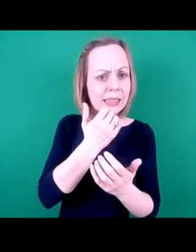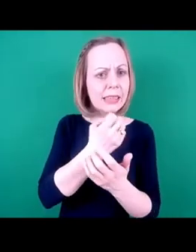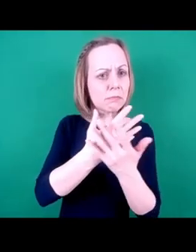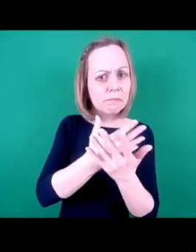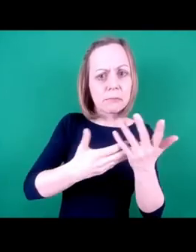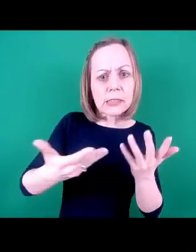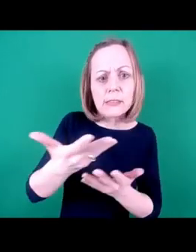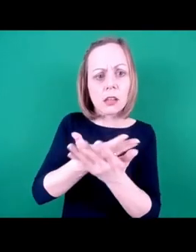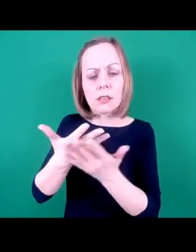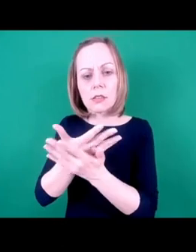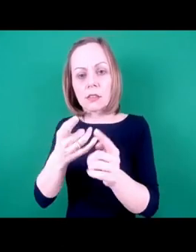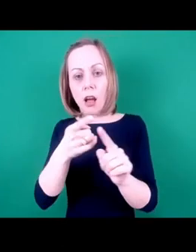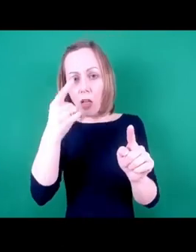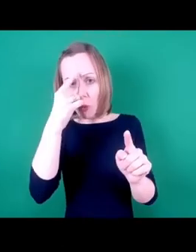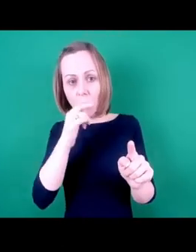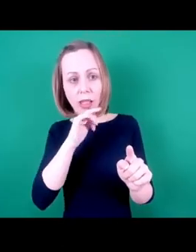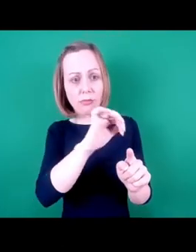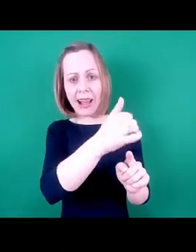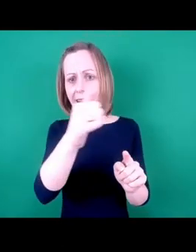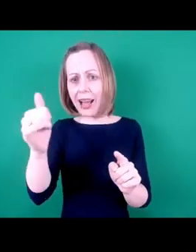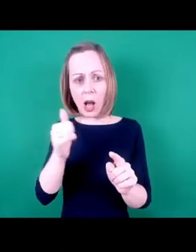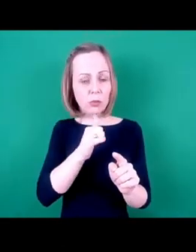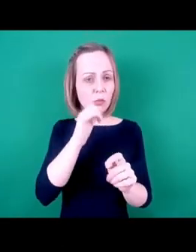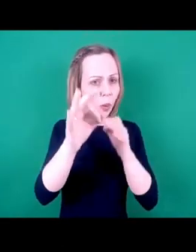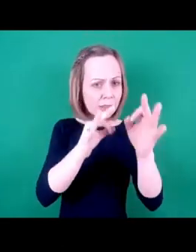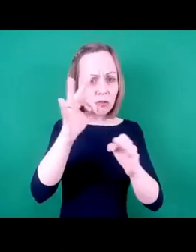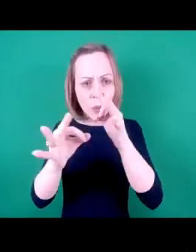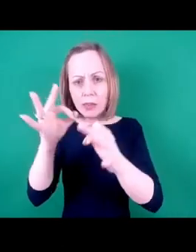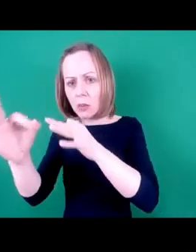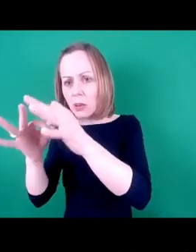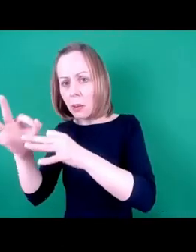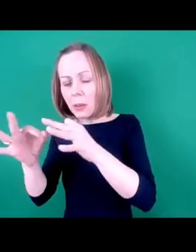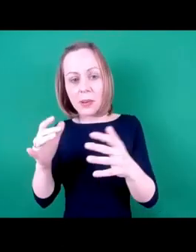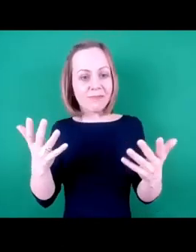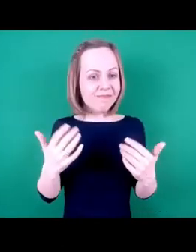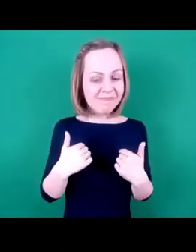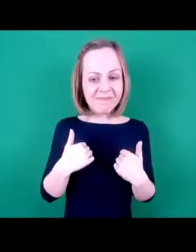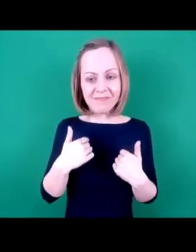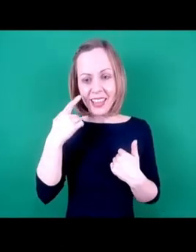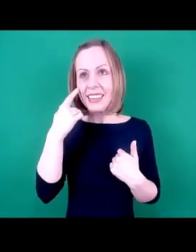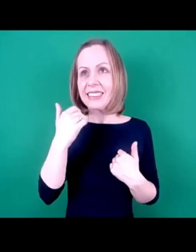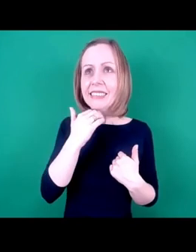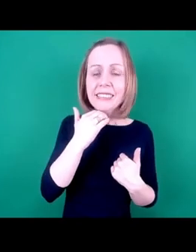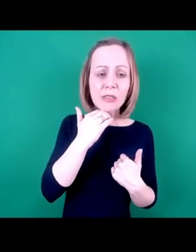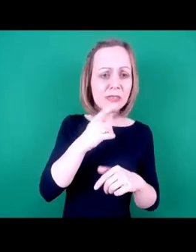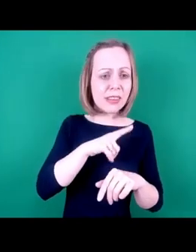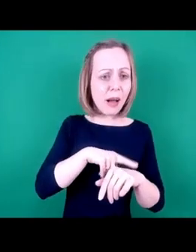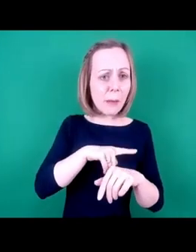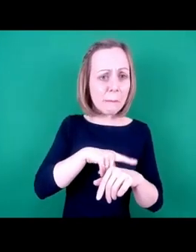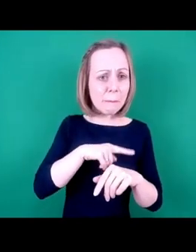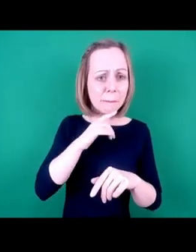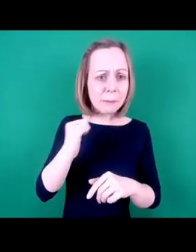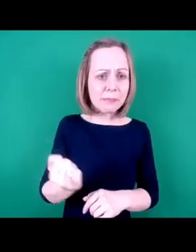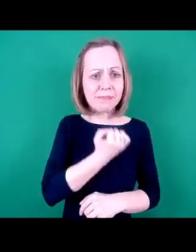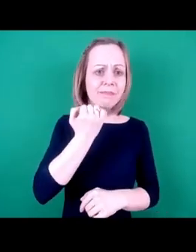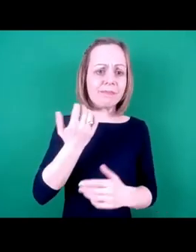And I was going to go around asking a few questions. But sadly, I think we've run out of time. And it's a real